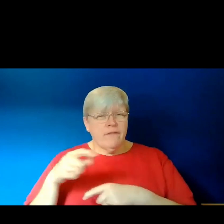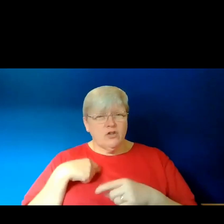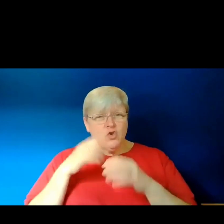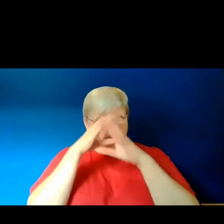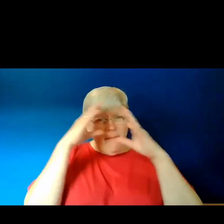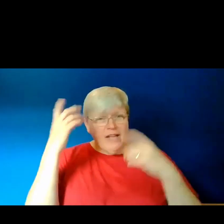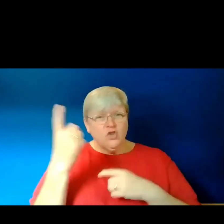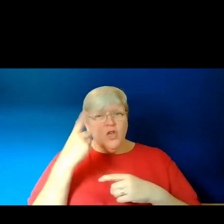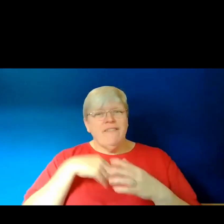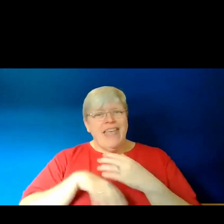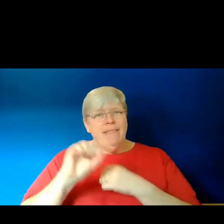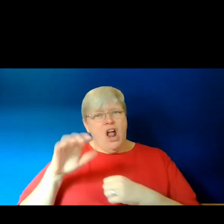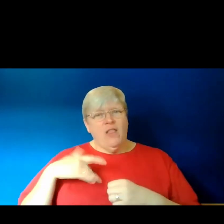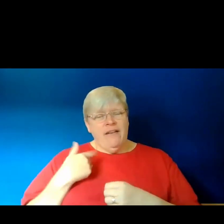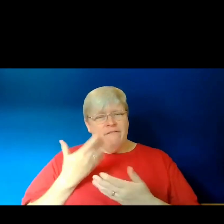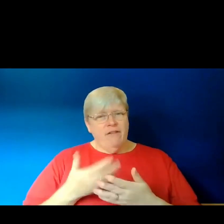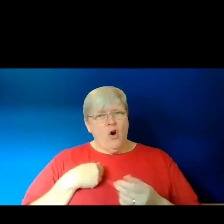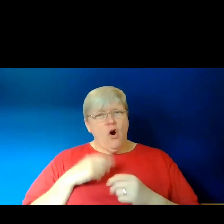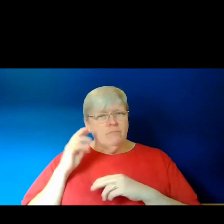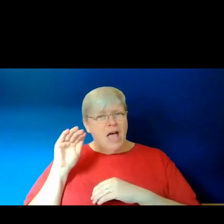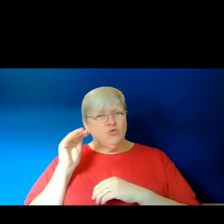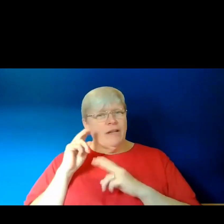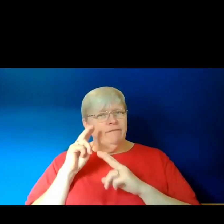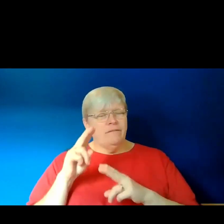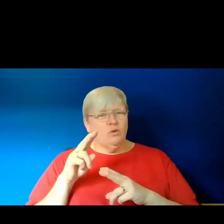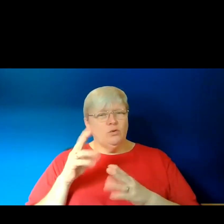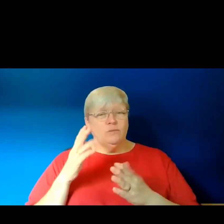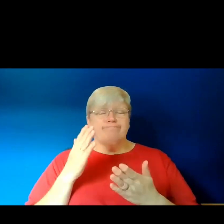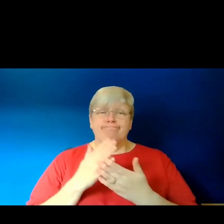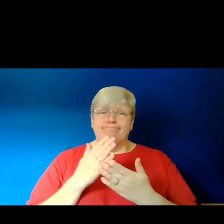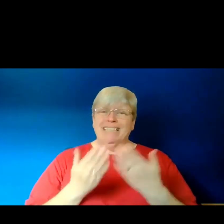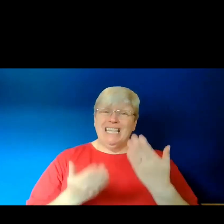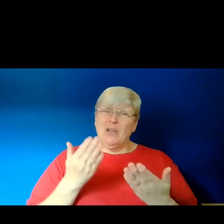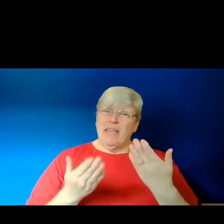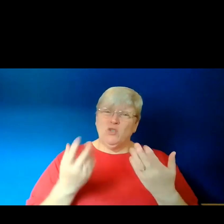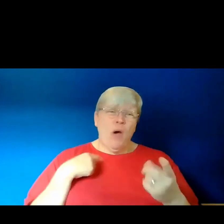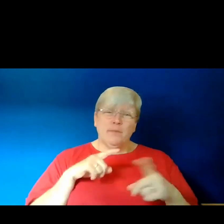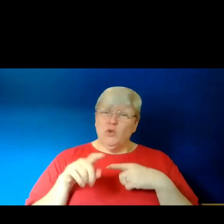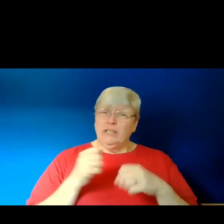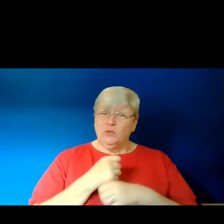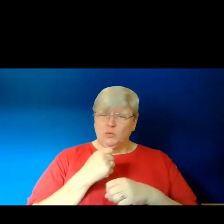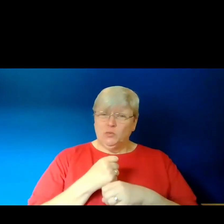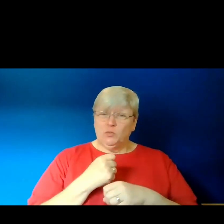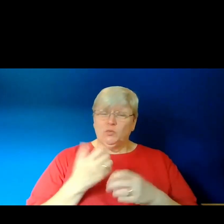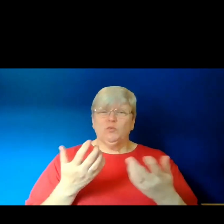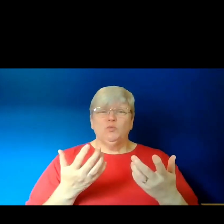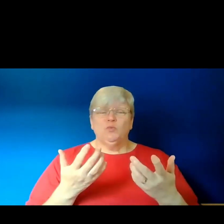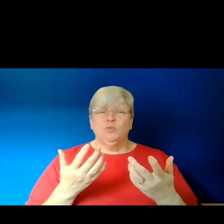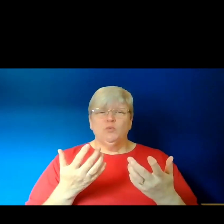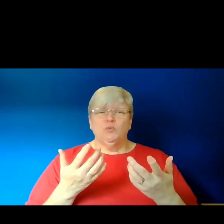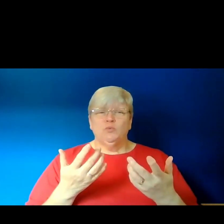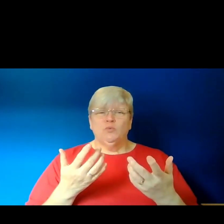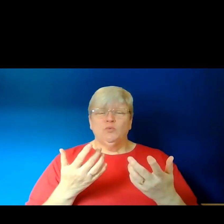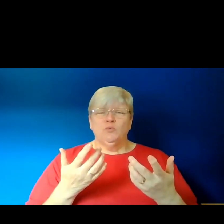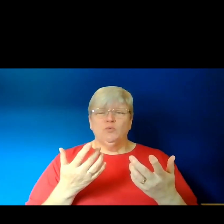shoes or to narrate their life through an outside view? So that really depends on what I'm trying to do. So for Judy